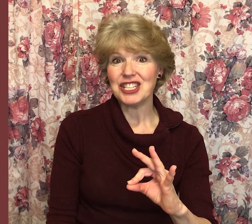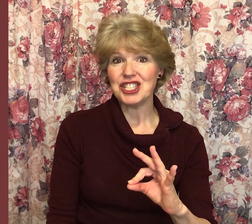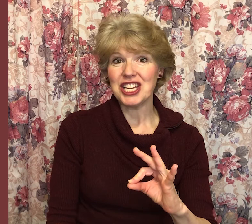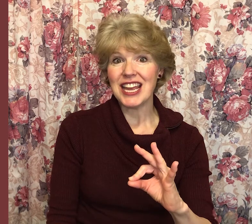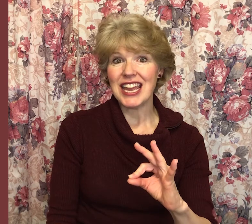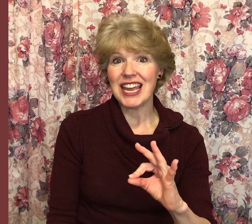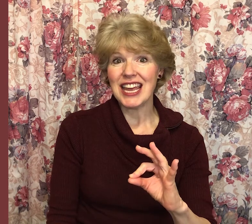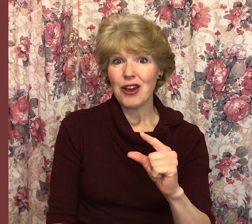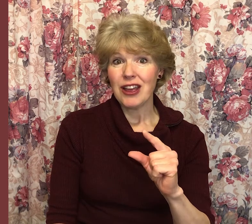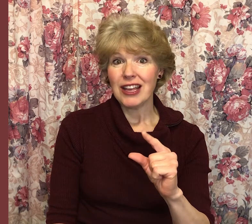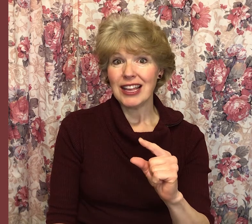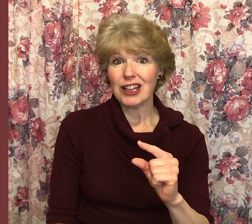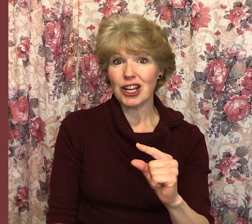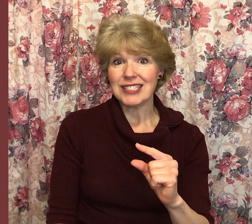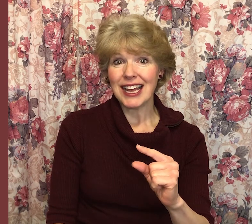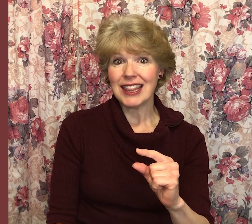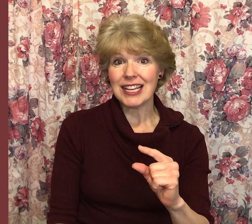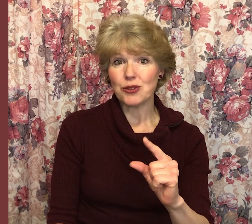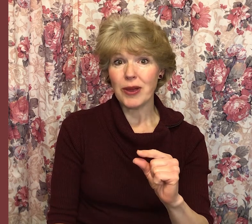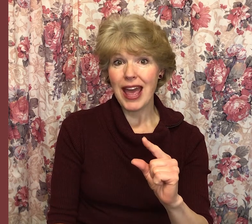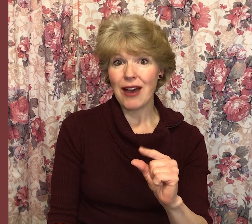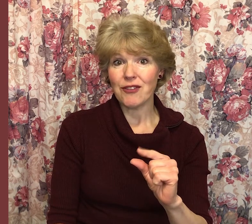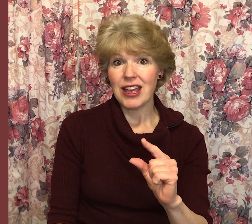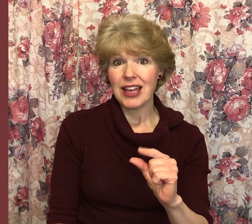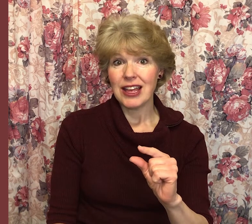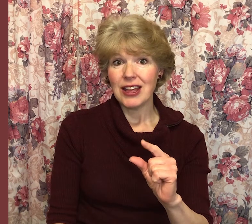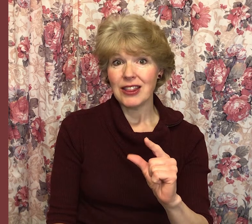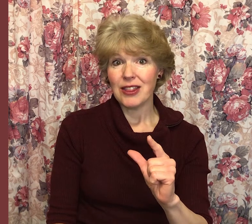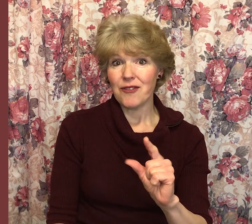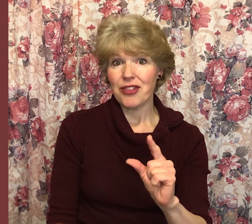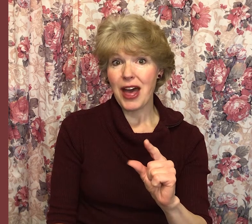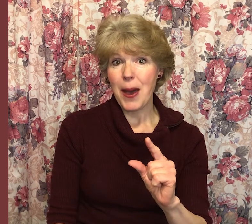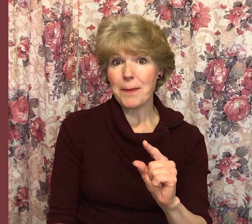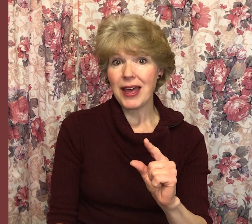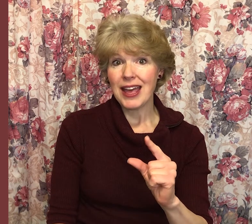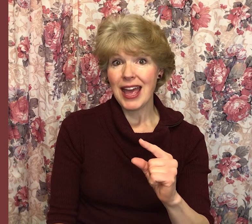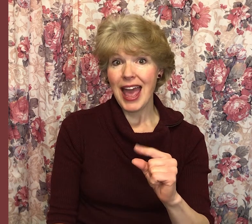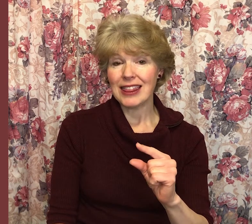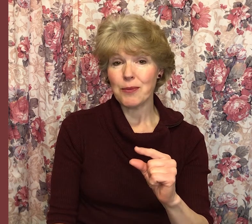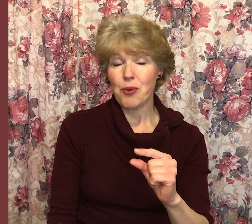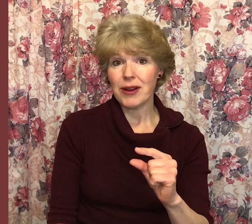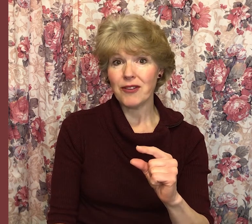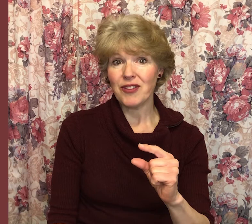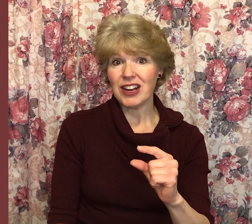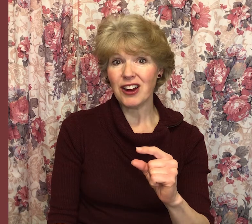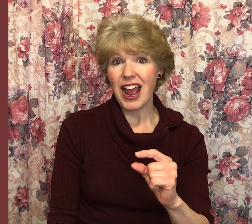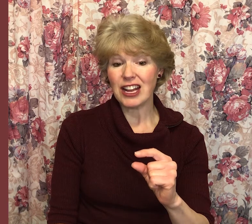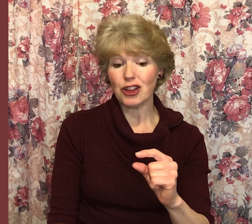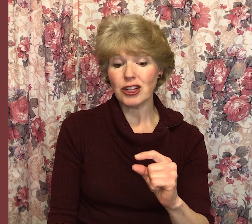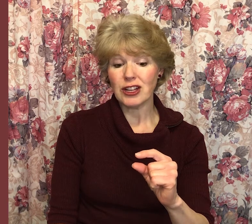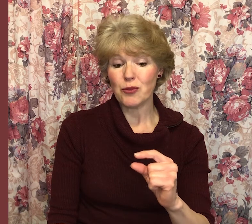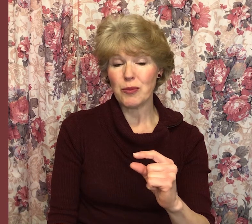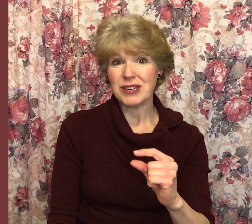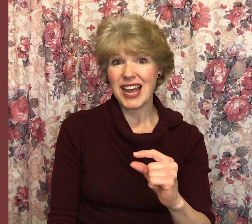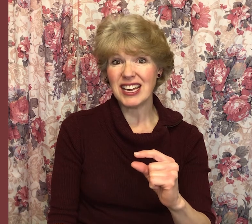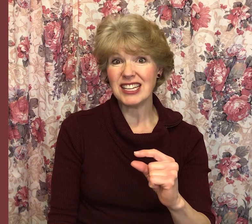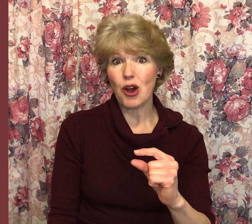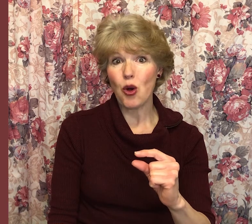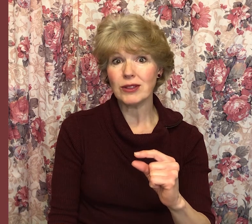G looks like this. We have the thumb and the pointer finger and it looks, we're pretending to hold